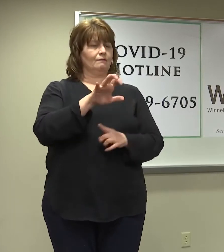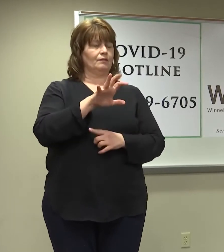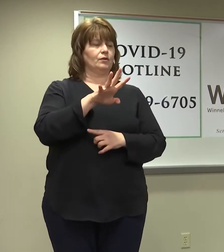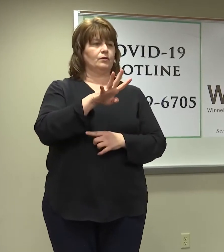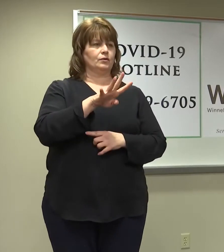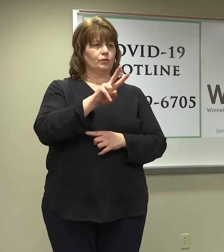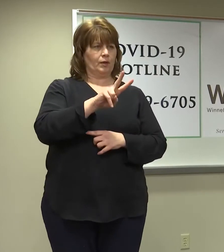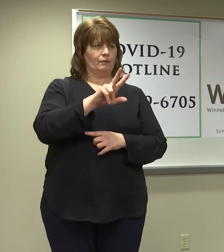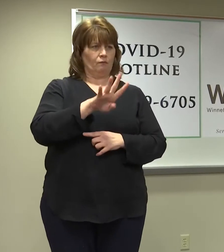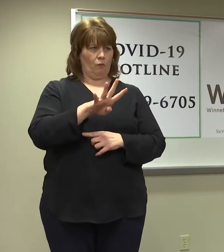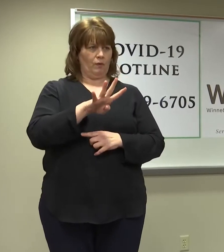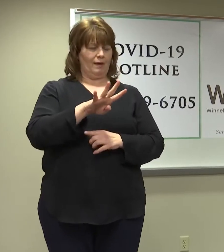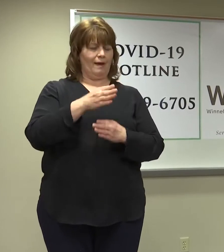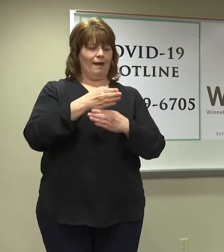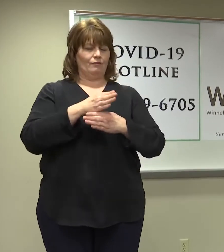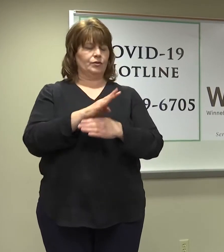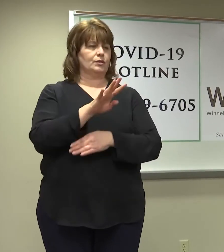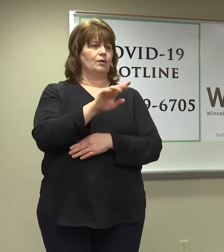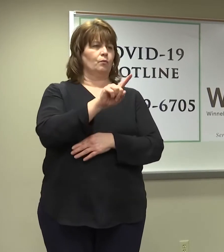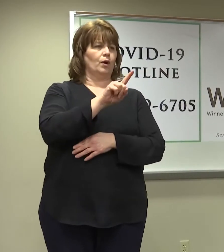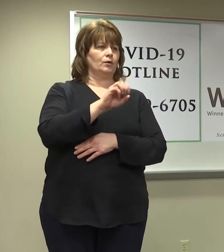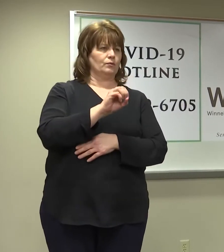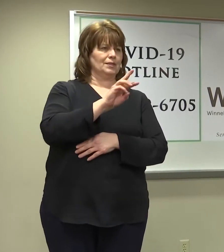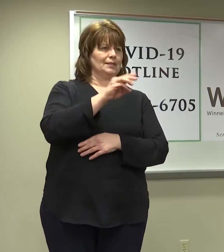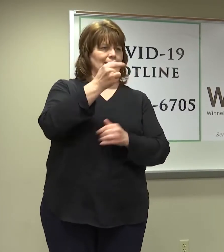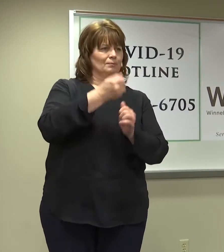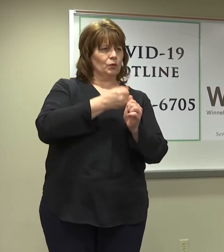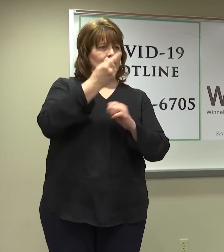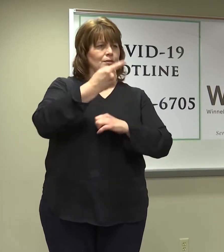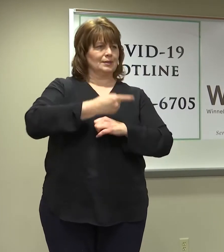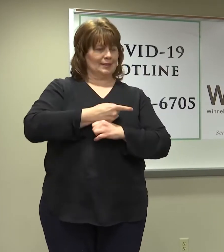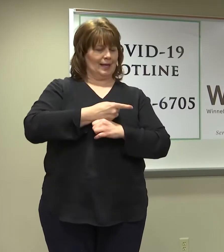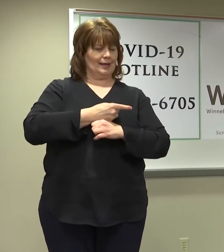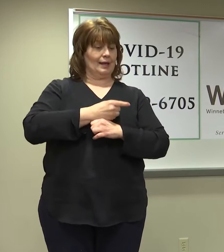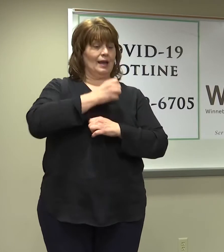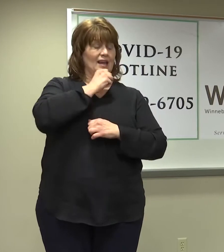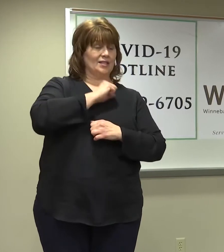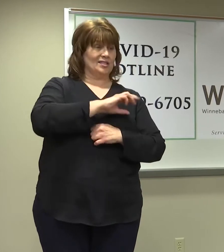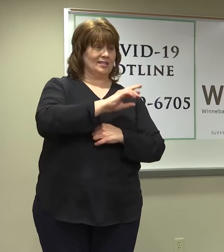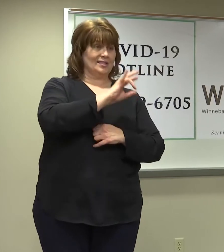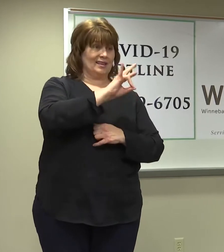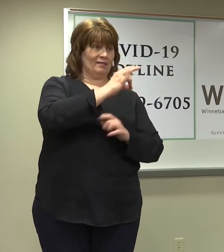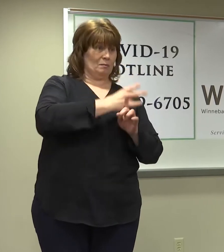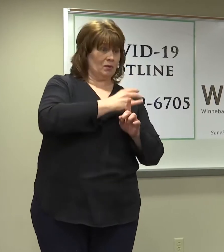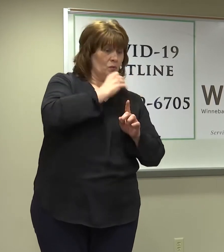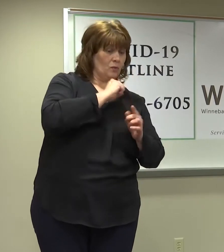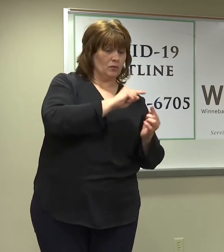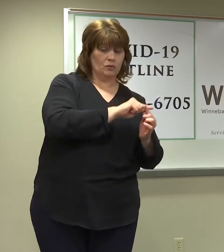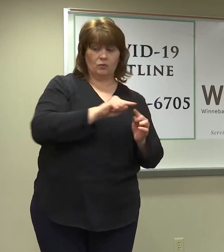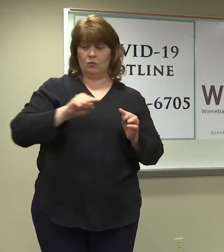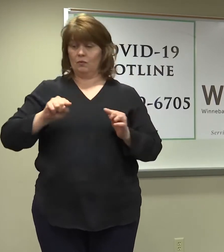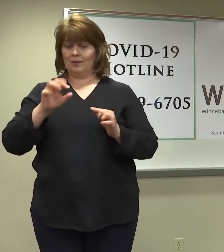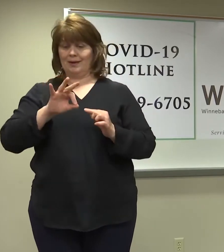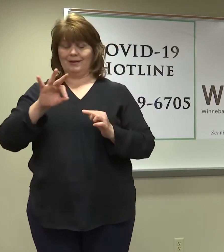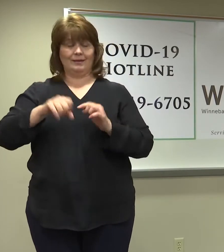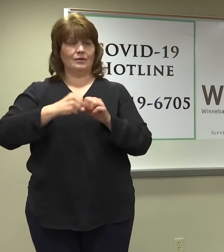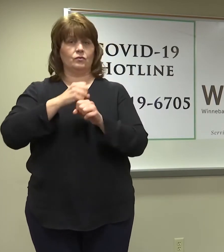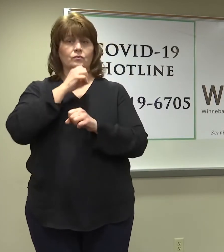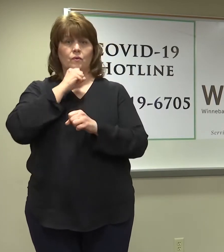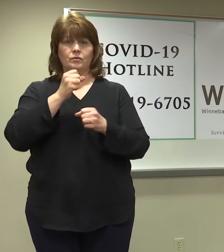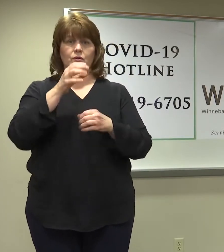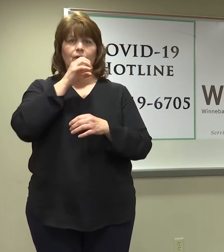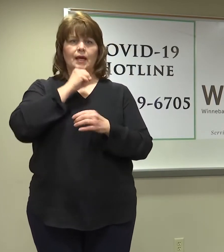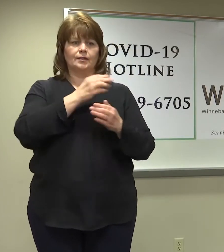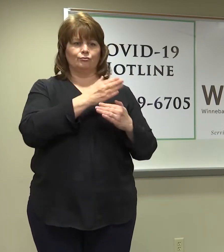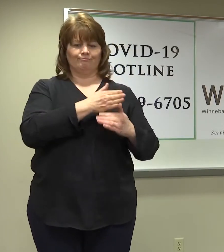of 106 per day. And the cases were in ages seven months to 99 years of age. So again, the age breakdown